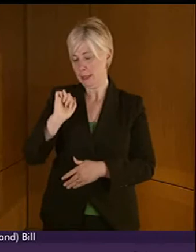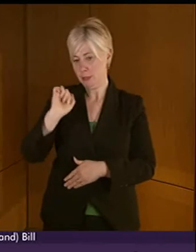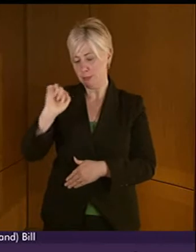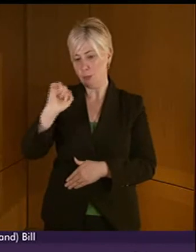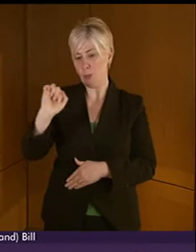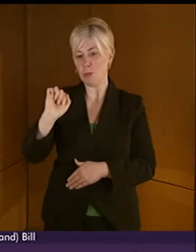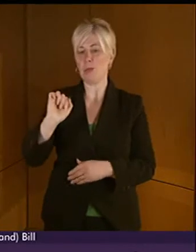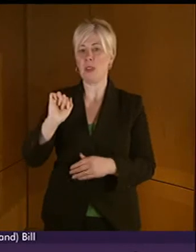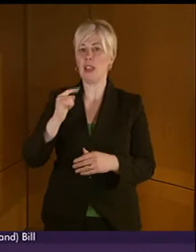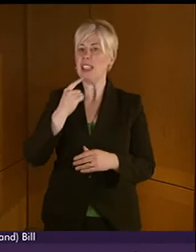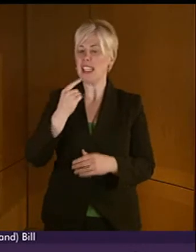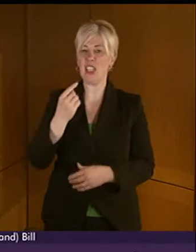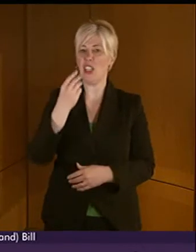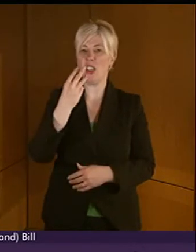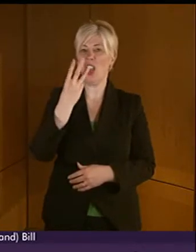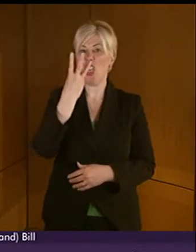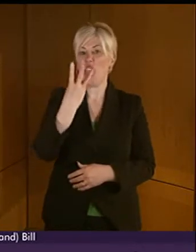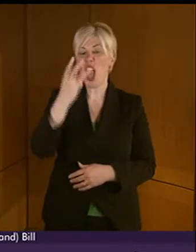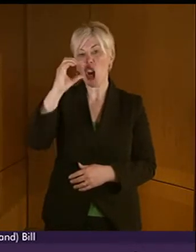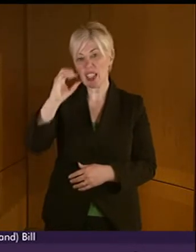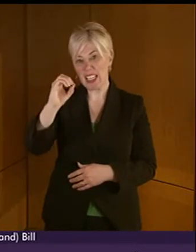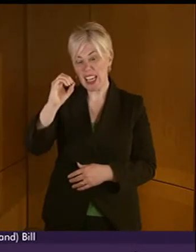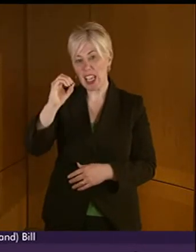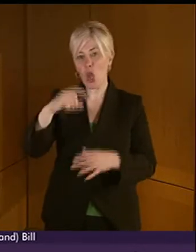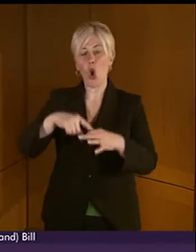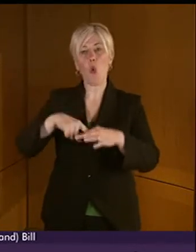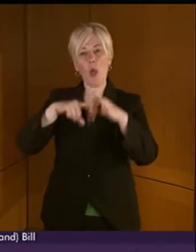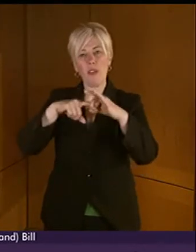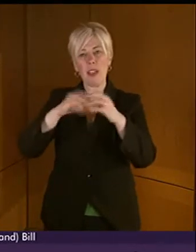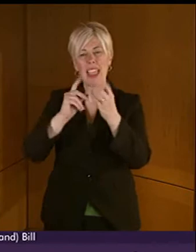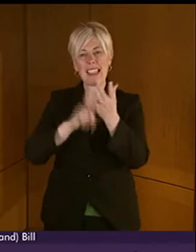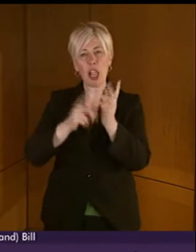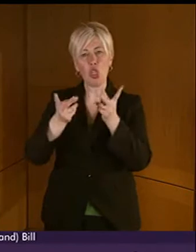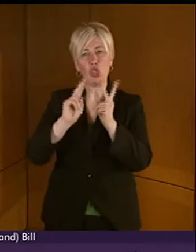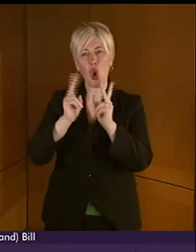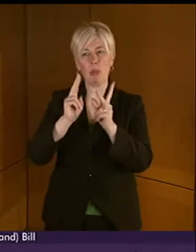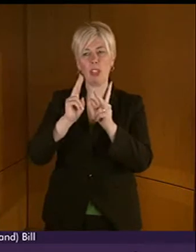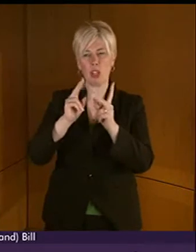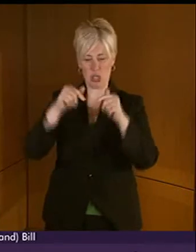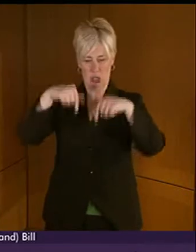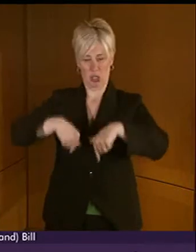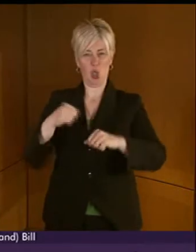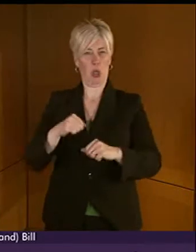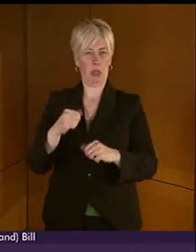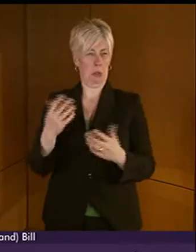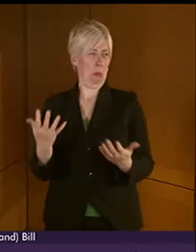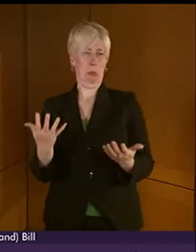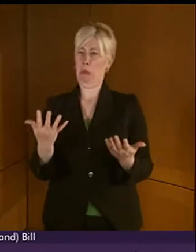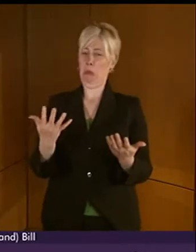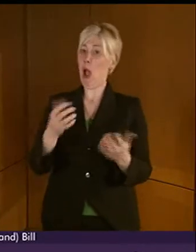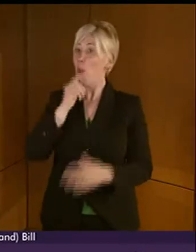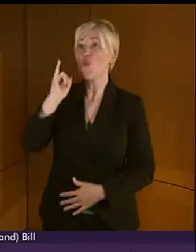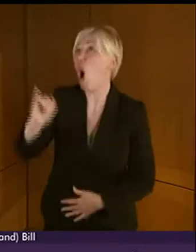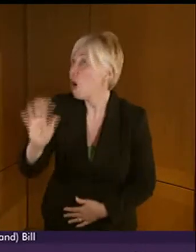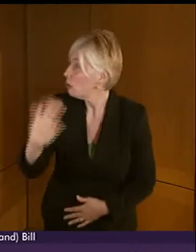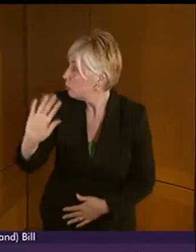there are only 30, three-zero, qualified BSL interpreters currently operating. Now, I'm not saying they're